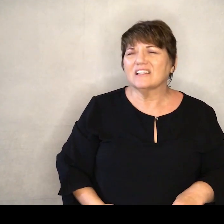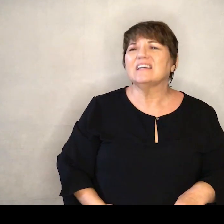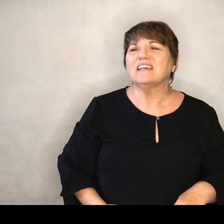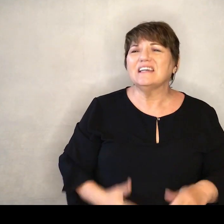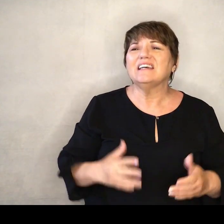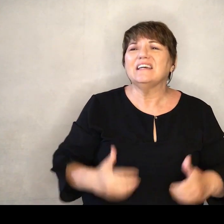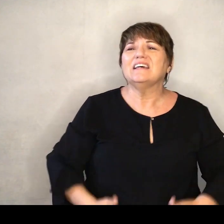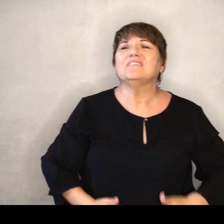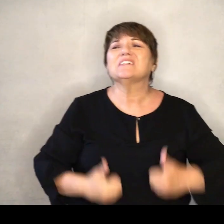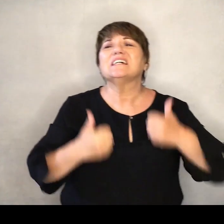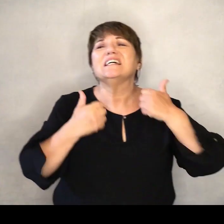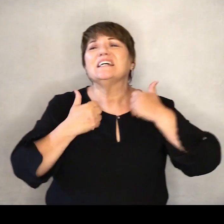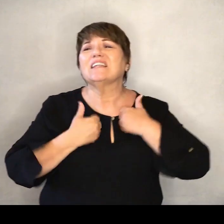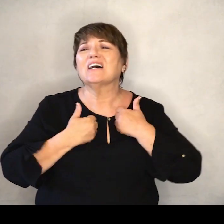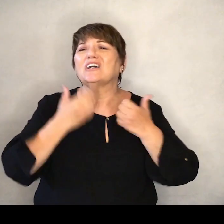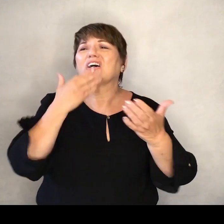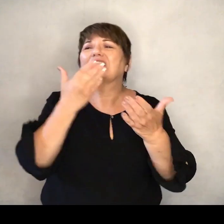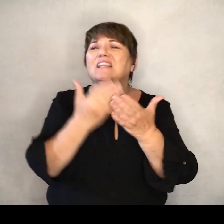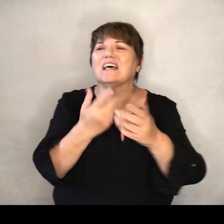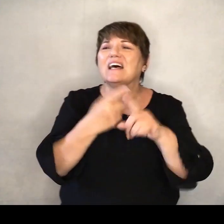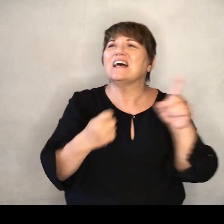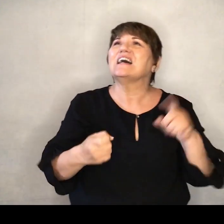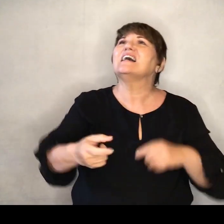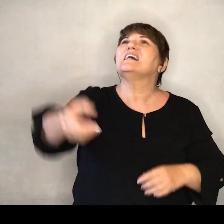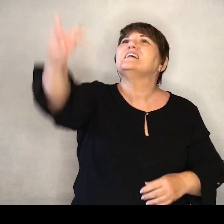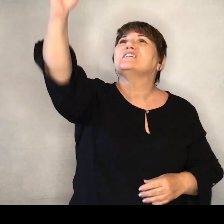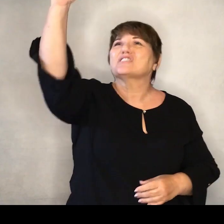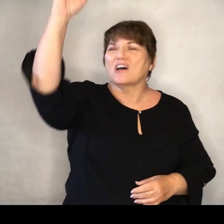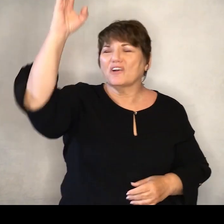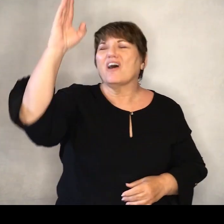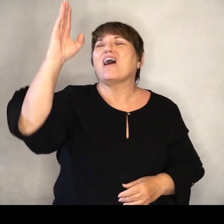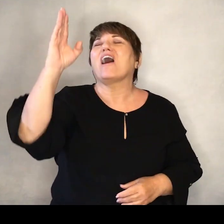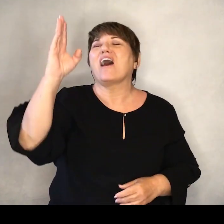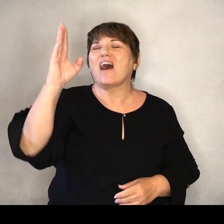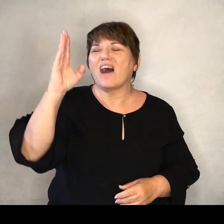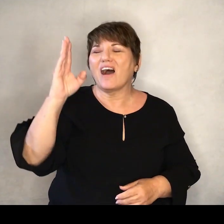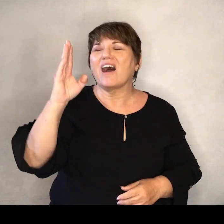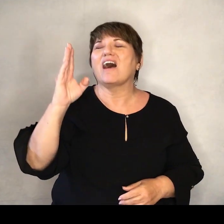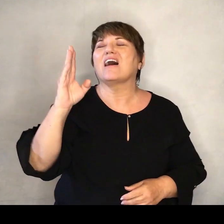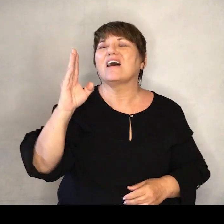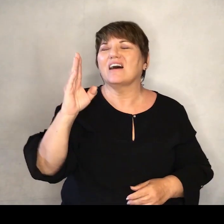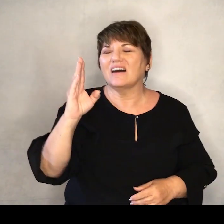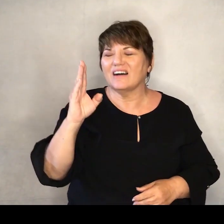lived in the goodness of God